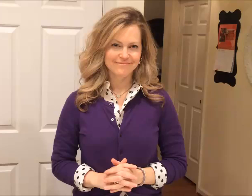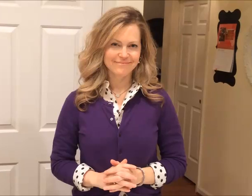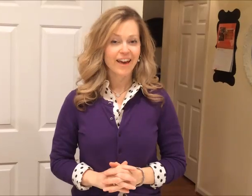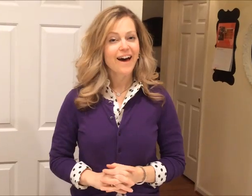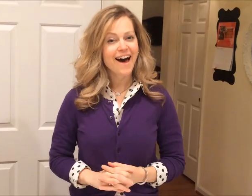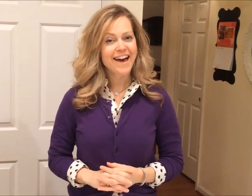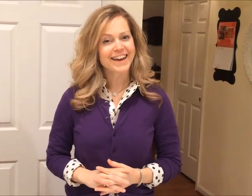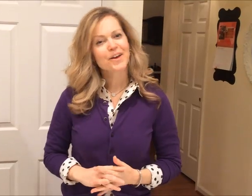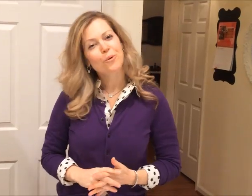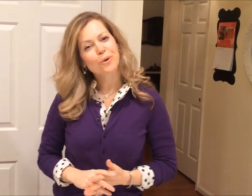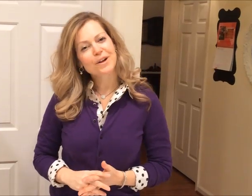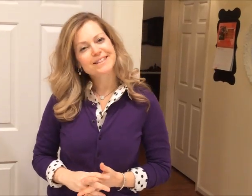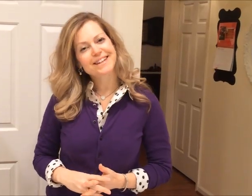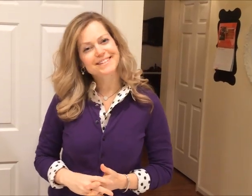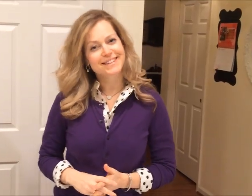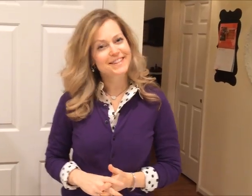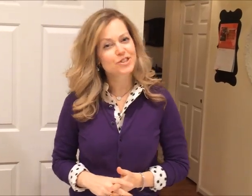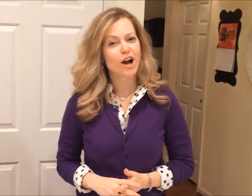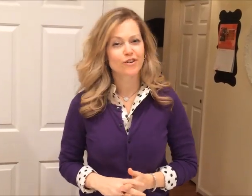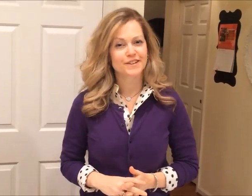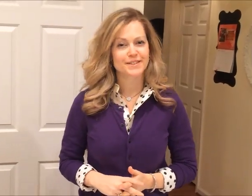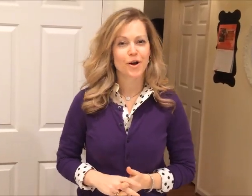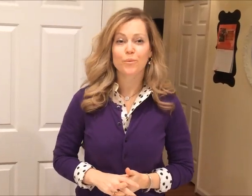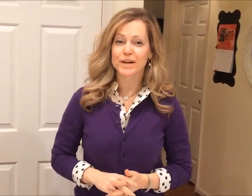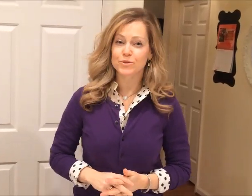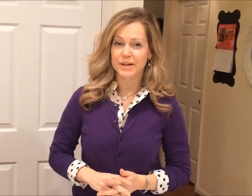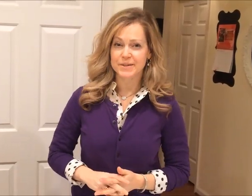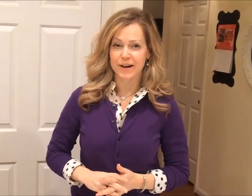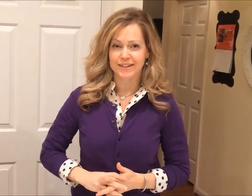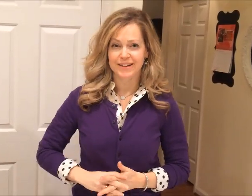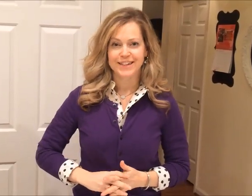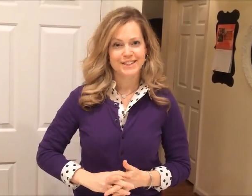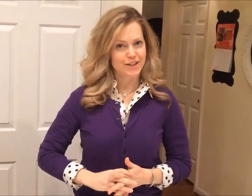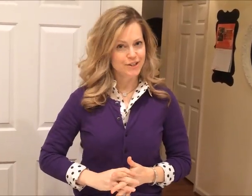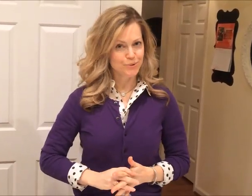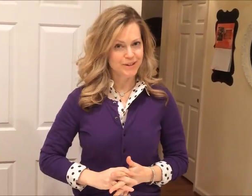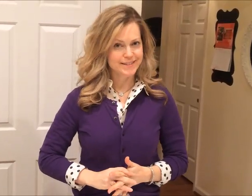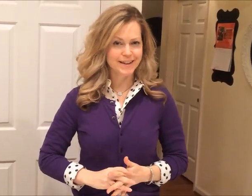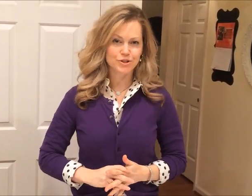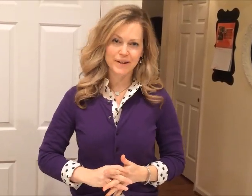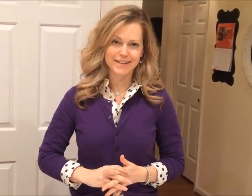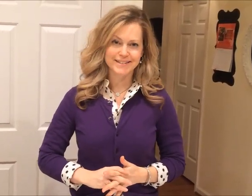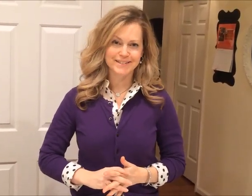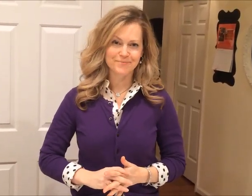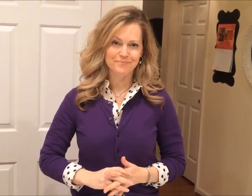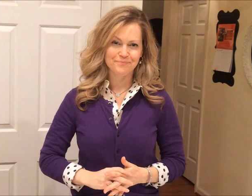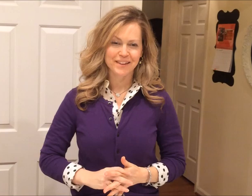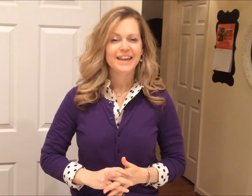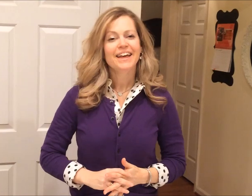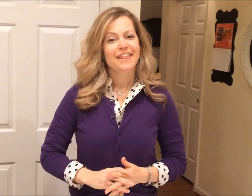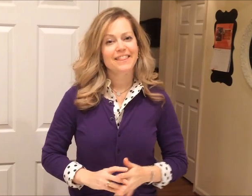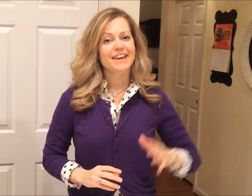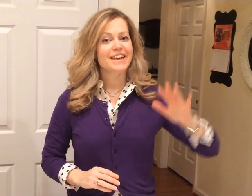Hi! We're going to sing CC Geography Song, Week 21, Territories and Terrain. The